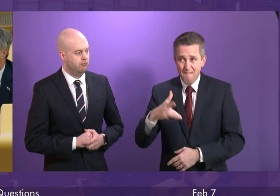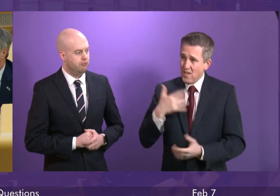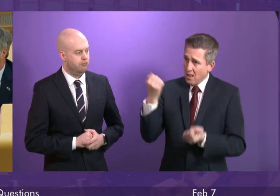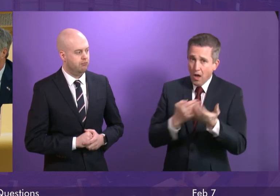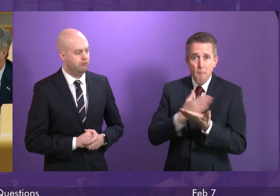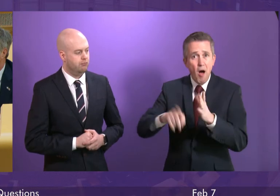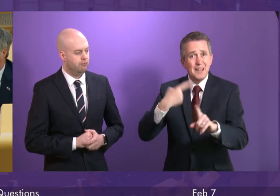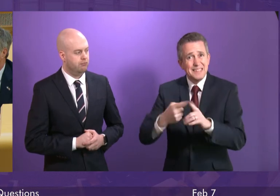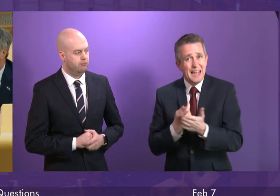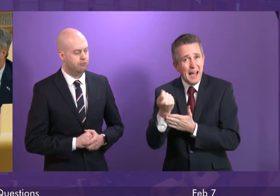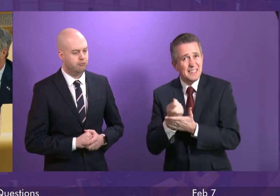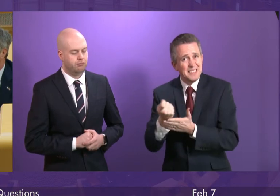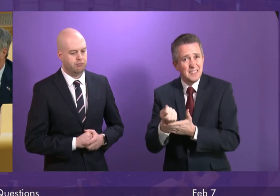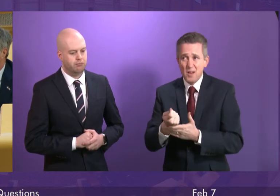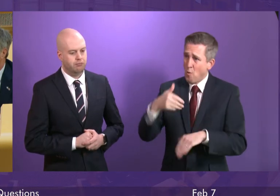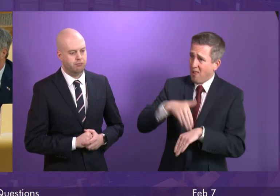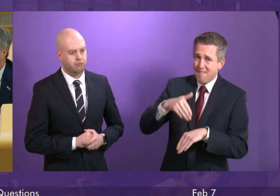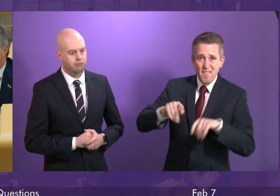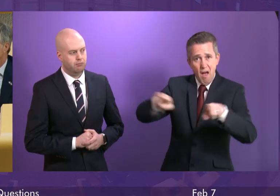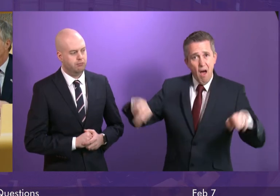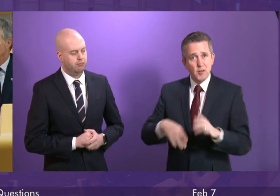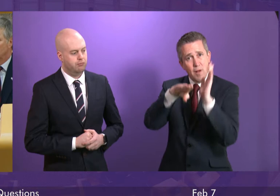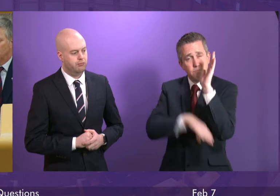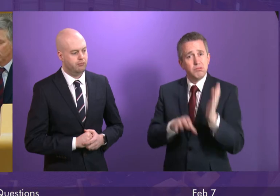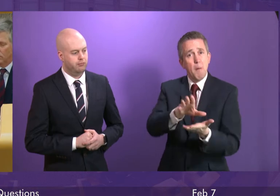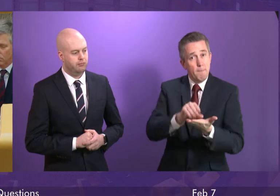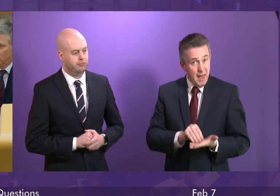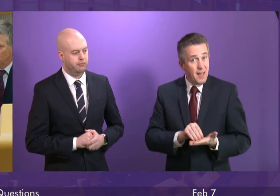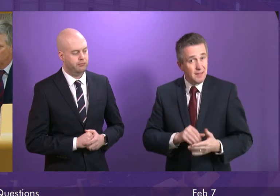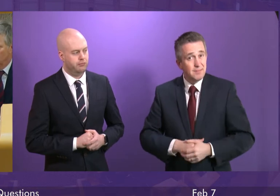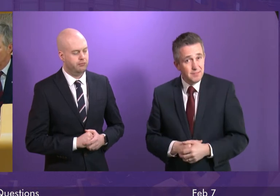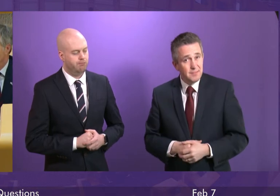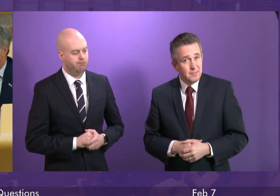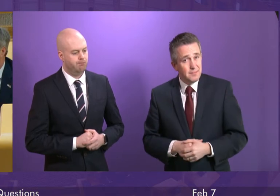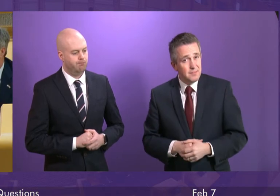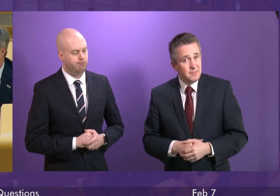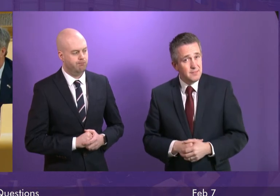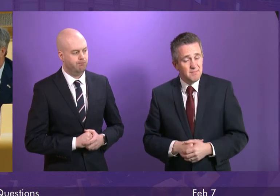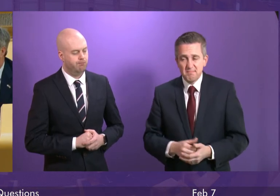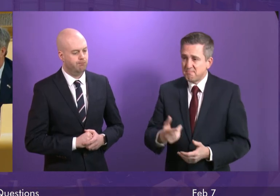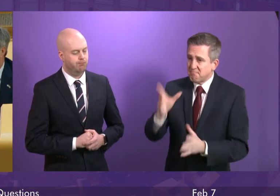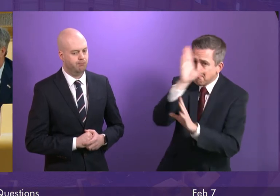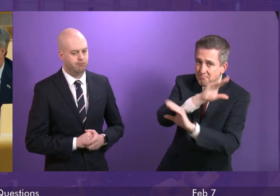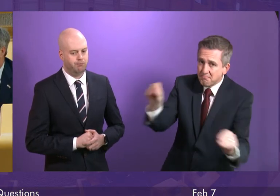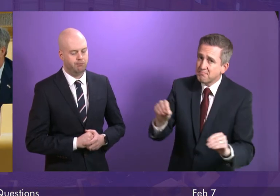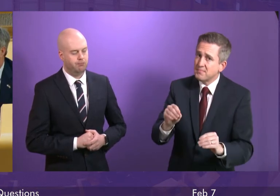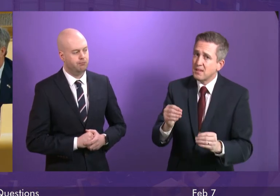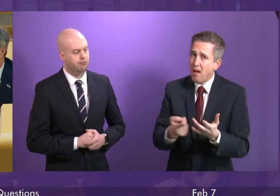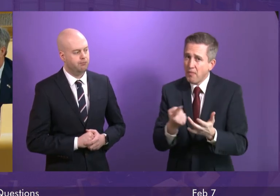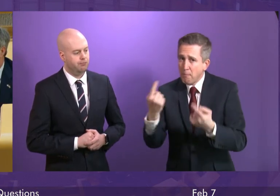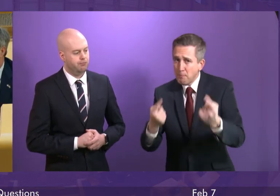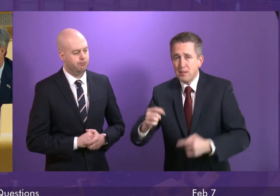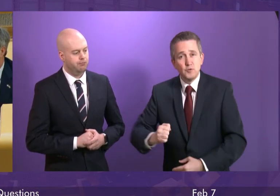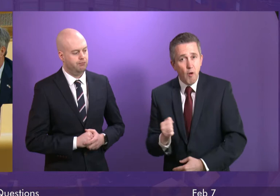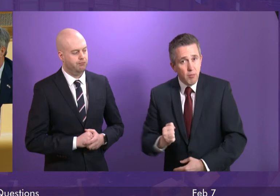that will hit the lowest and least representative employment groups in the country. Let me make this promise to thousands of others like him across